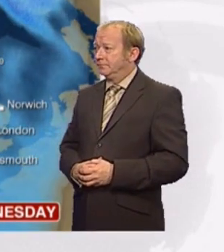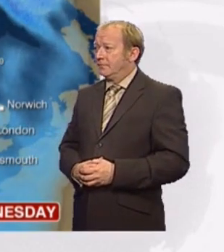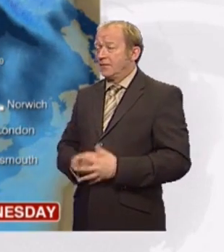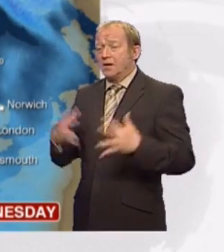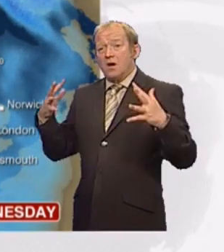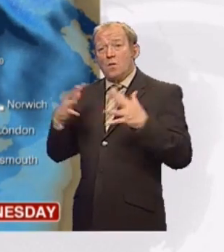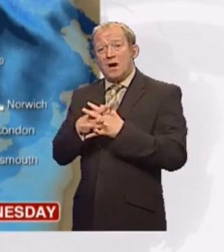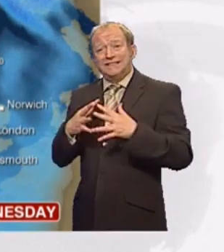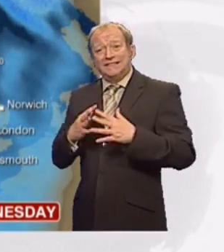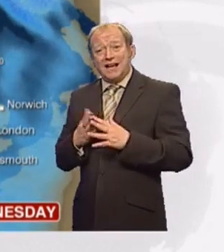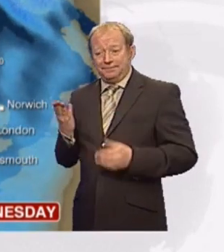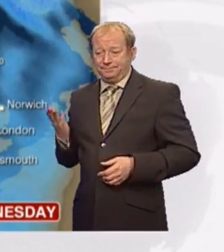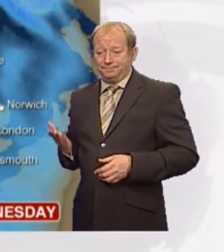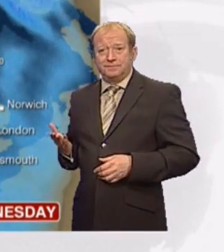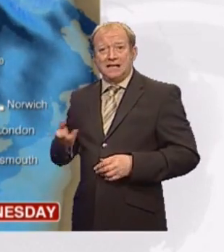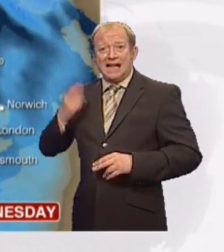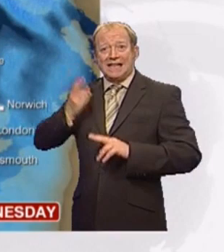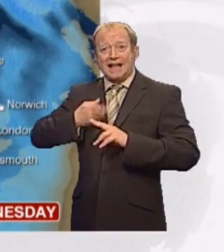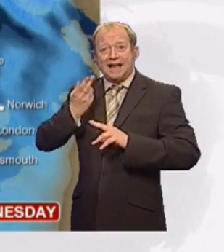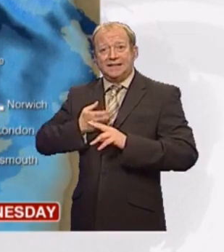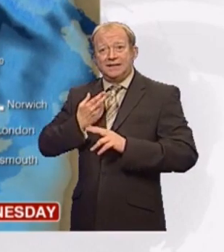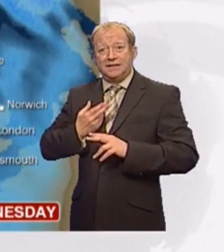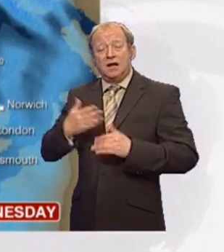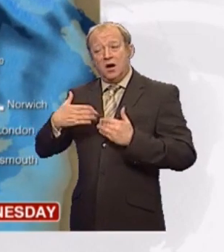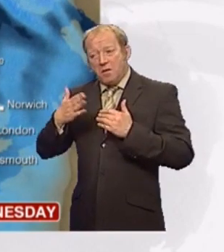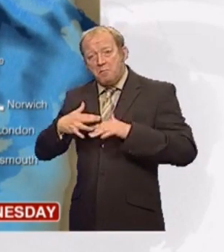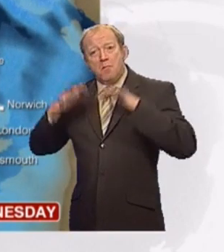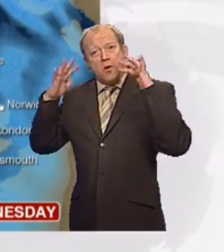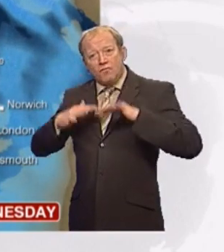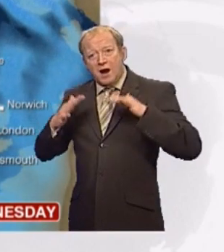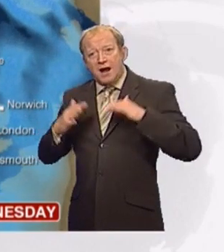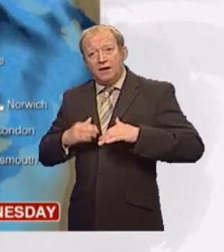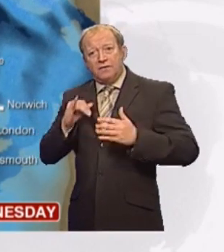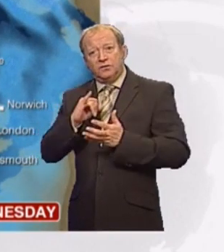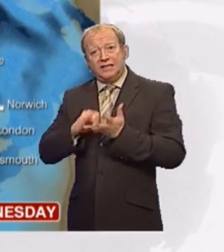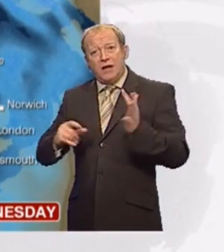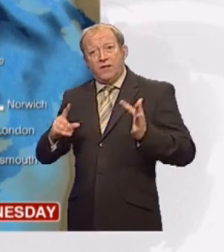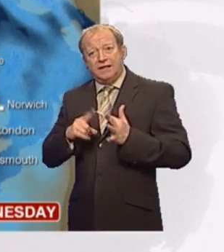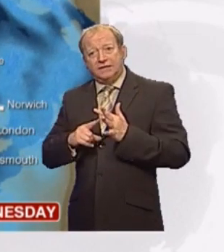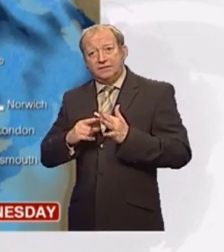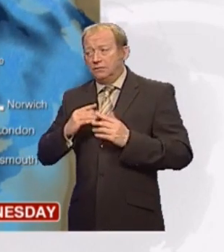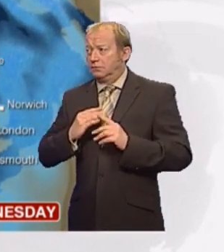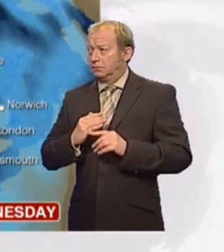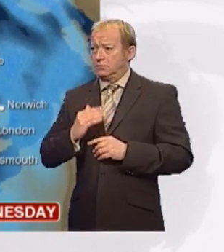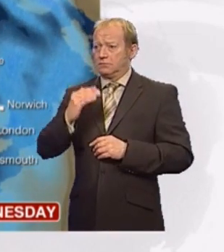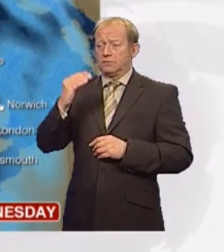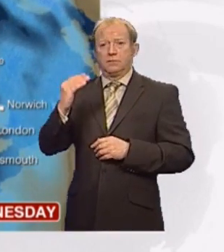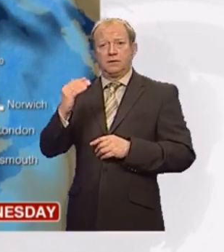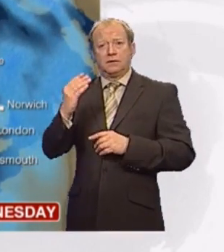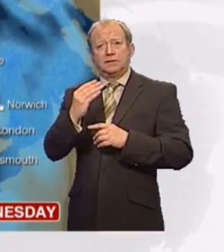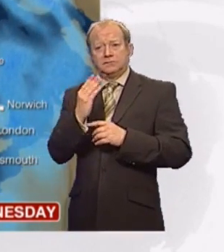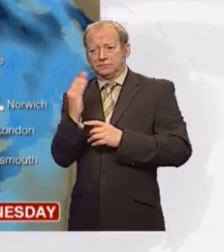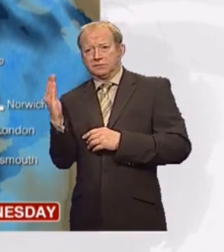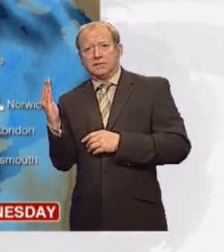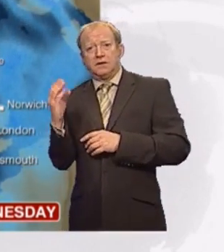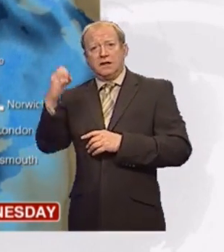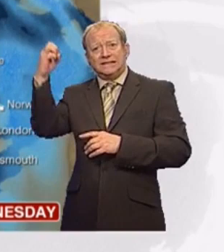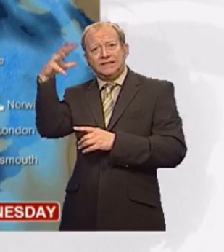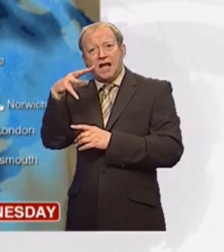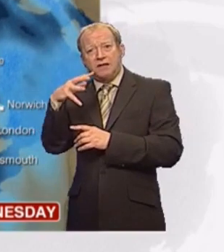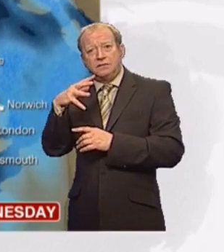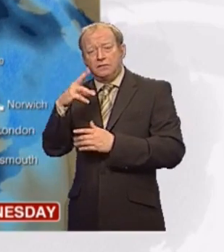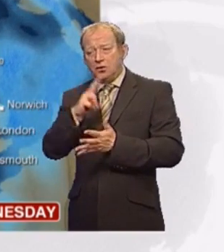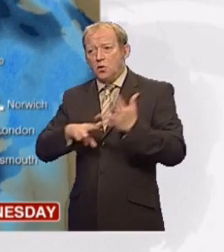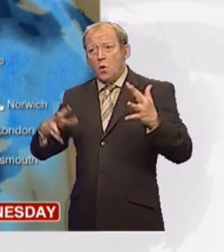Wednesday, we've got to do it all over again. More rain coming in for the southeast. Some sunshine across western areas the northwest